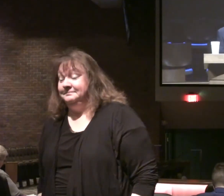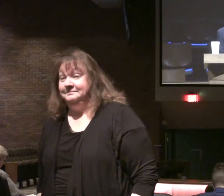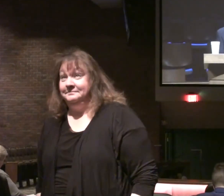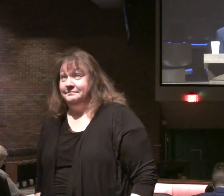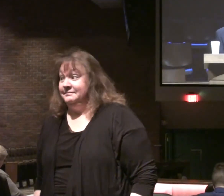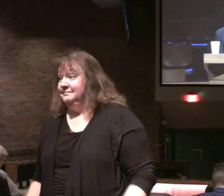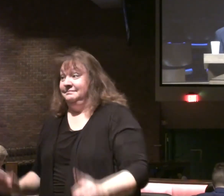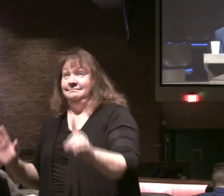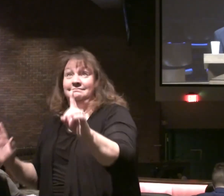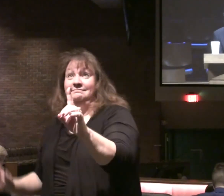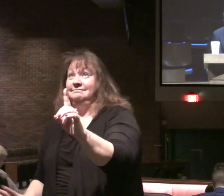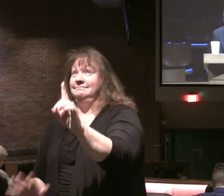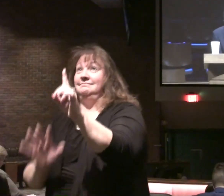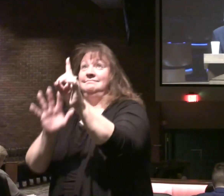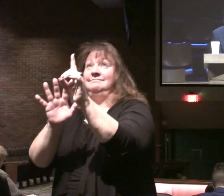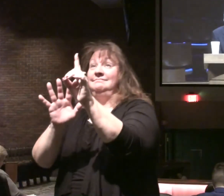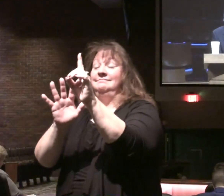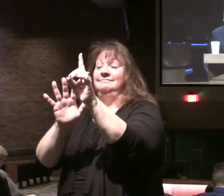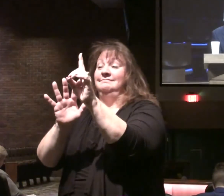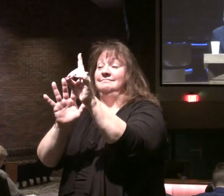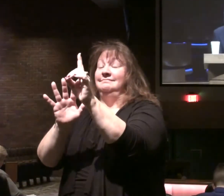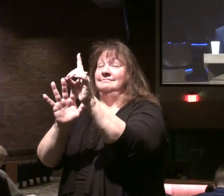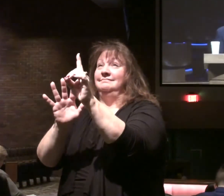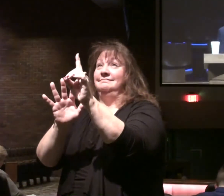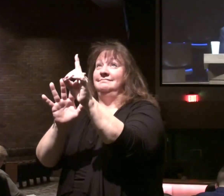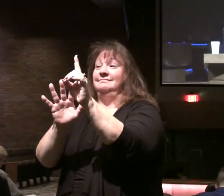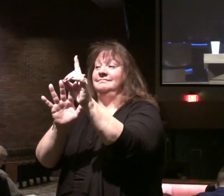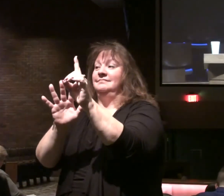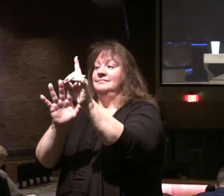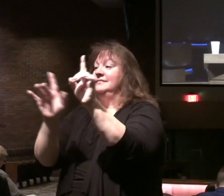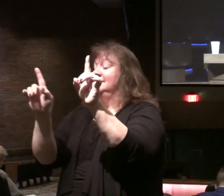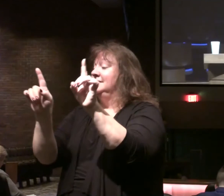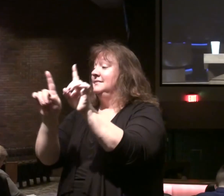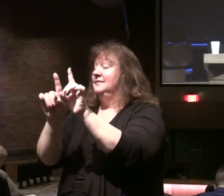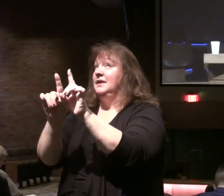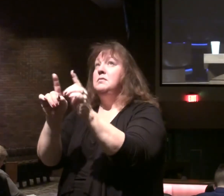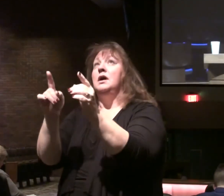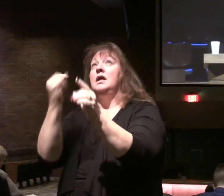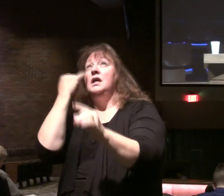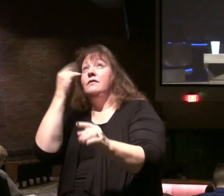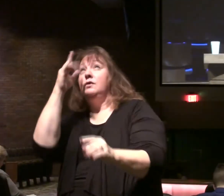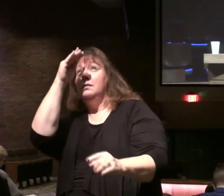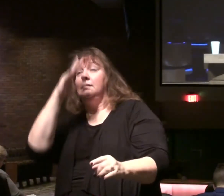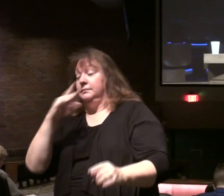So he goes. And the next man comes. And we have the same thing repeated.